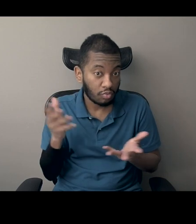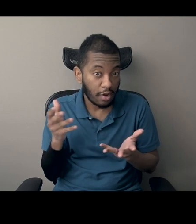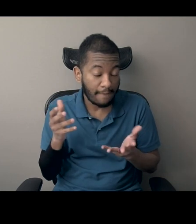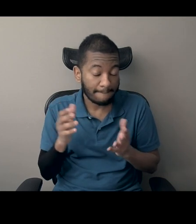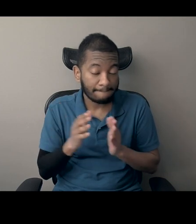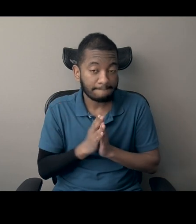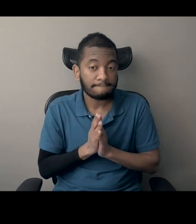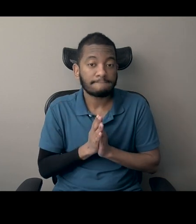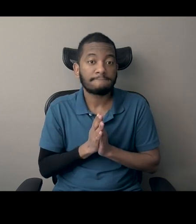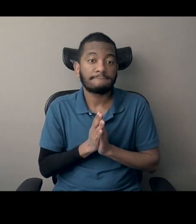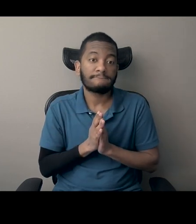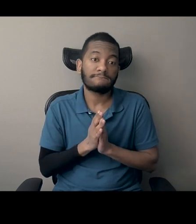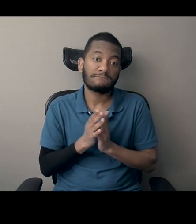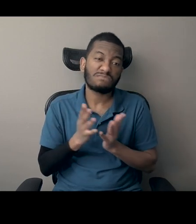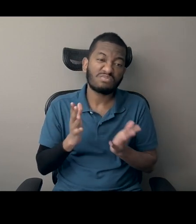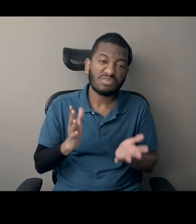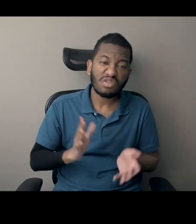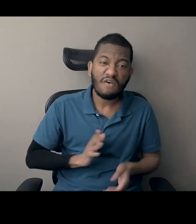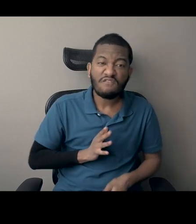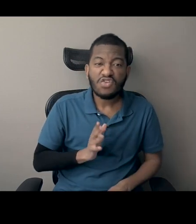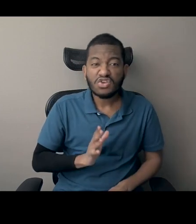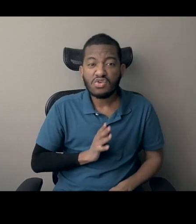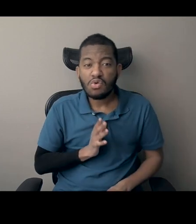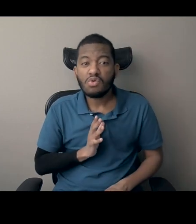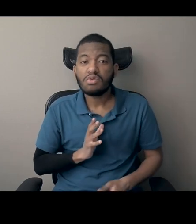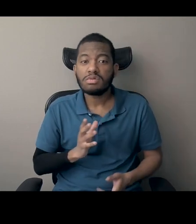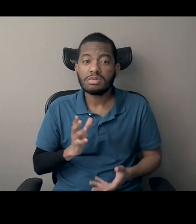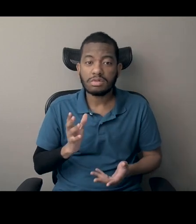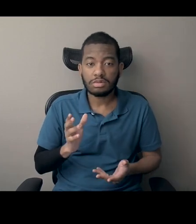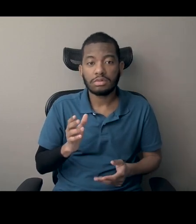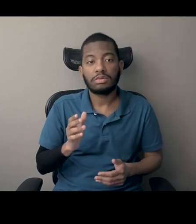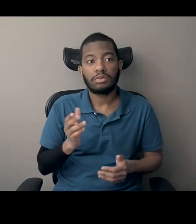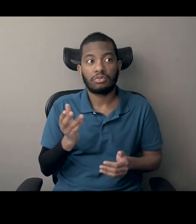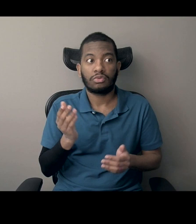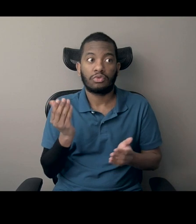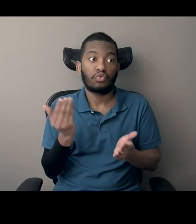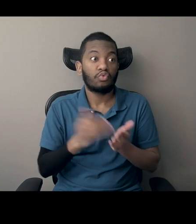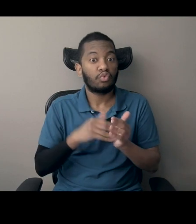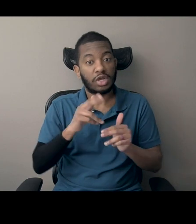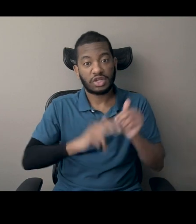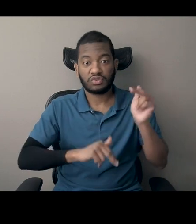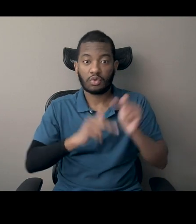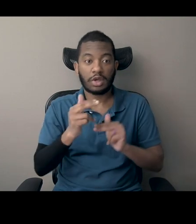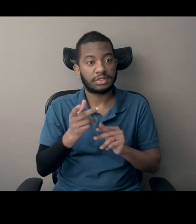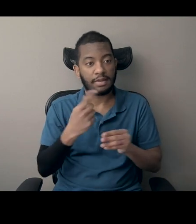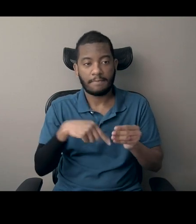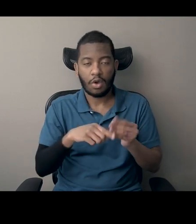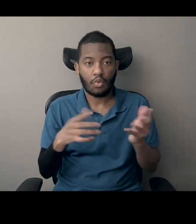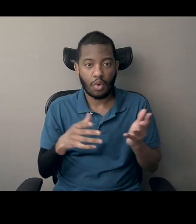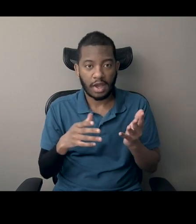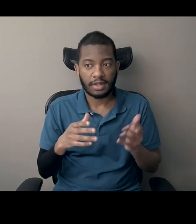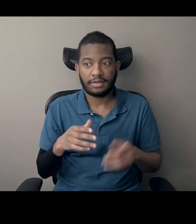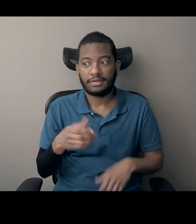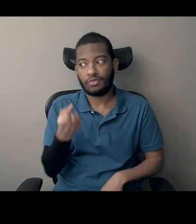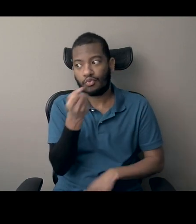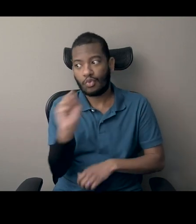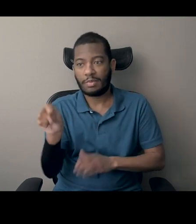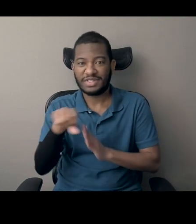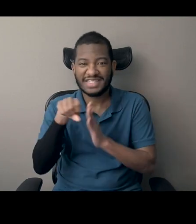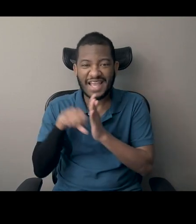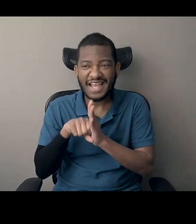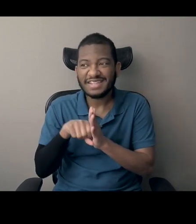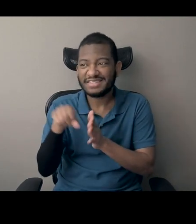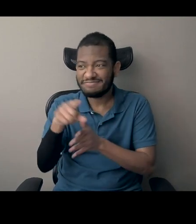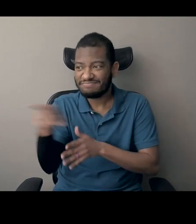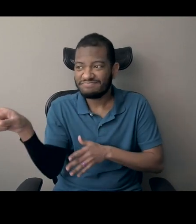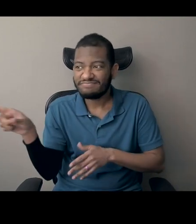learn anything, officials that, that, you know, reconstructions about the status of the rebel states, the formation of the